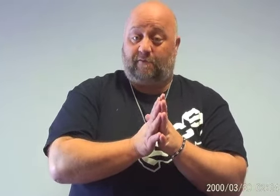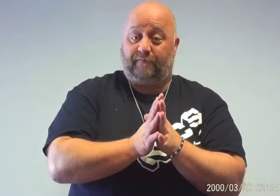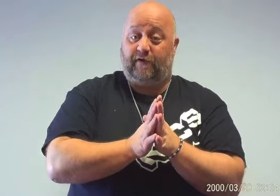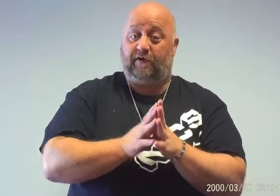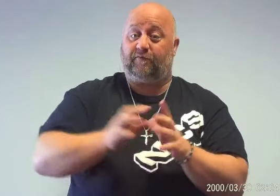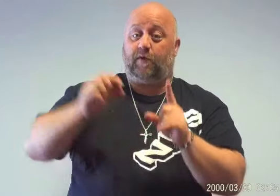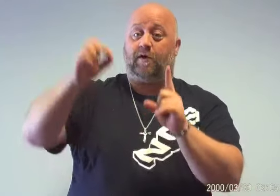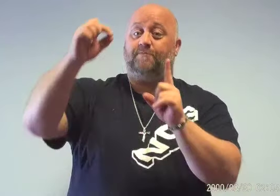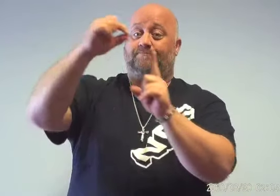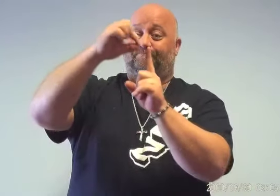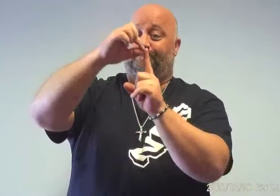first one.